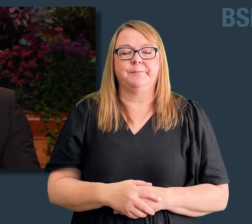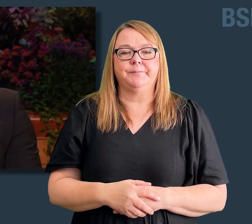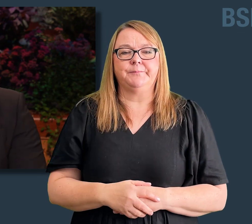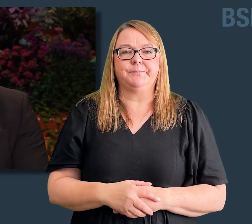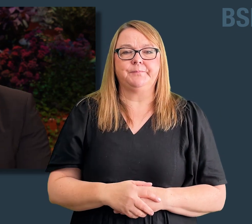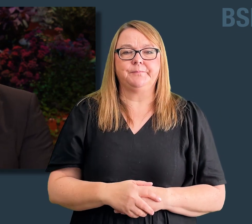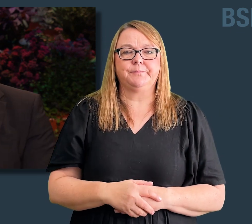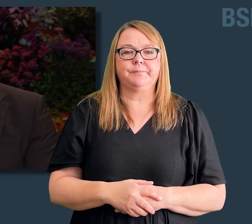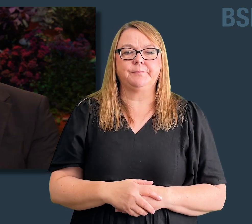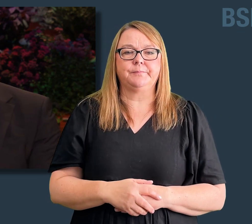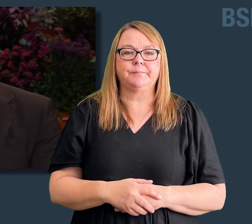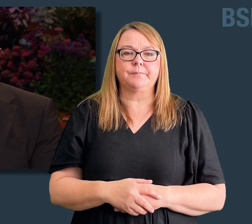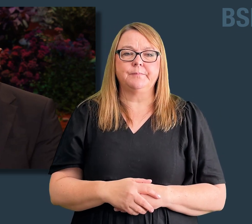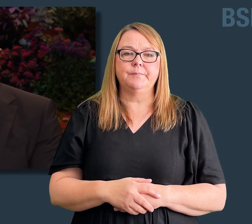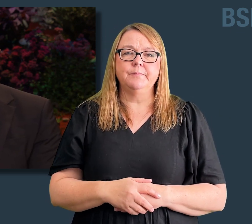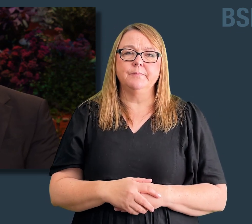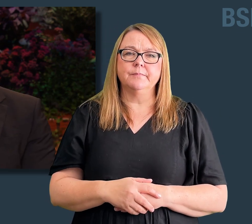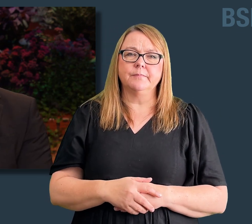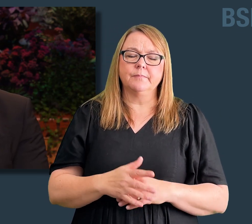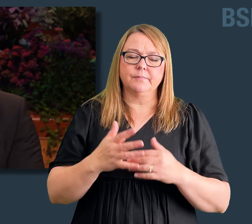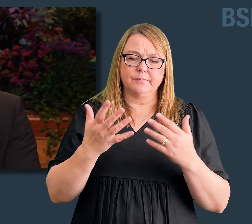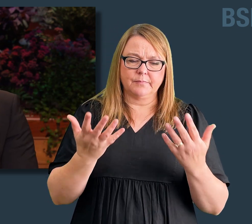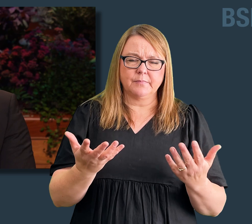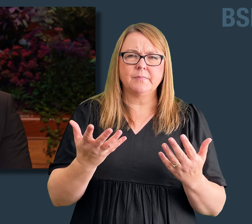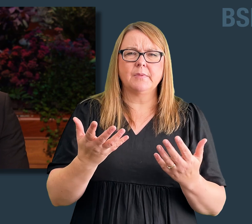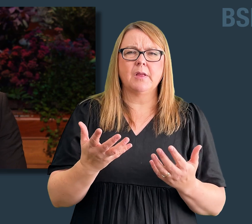the same with these people.